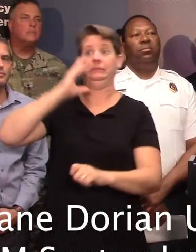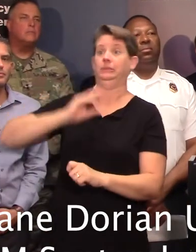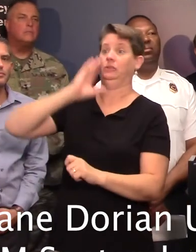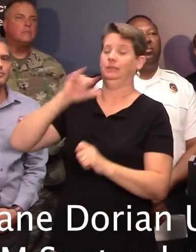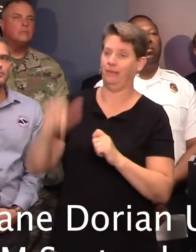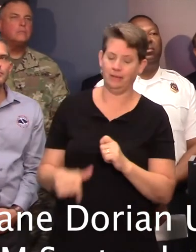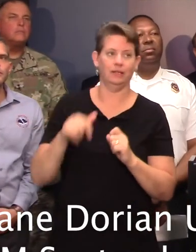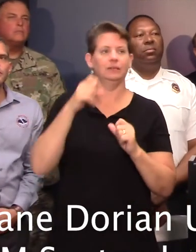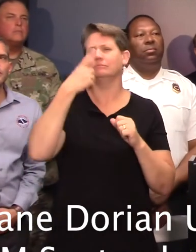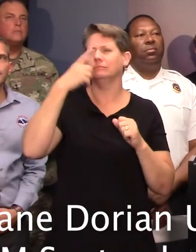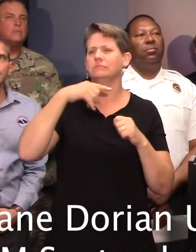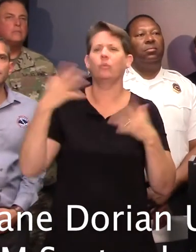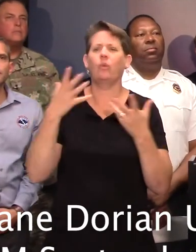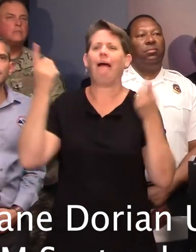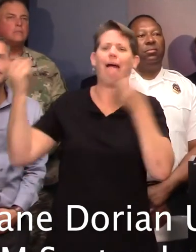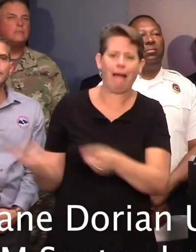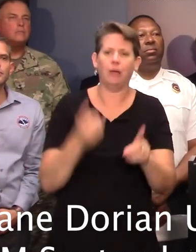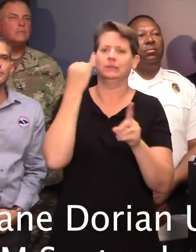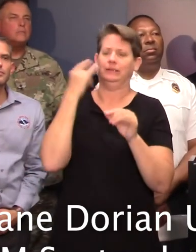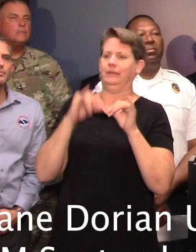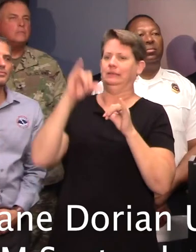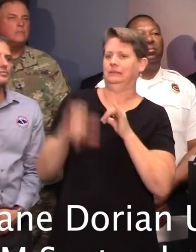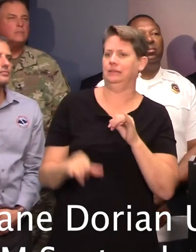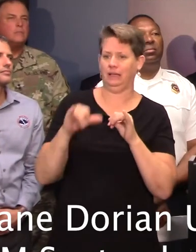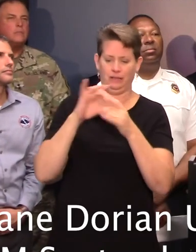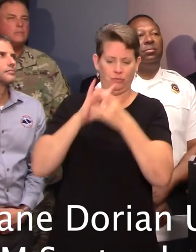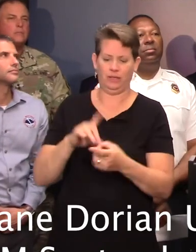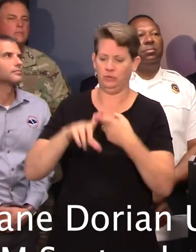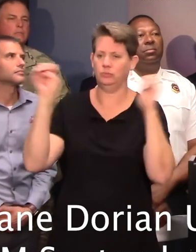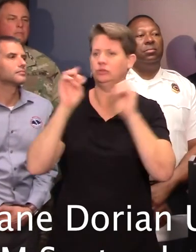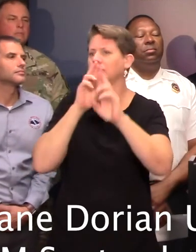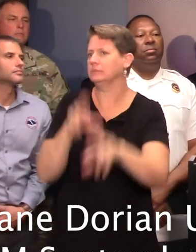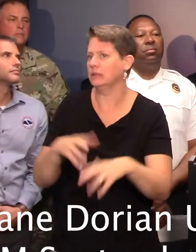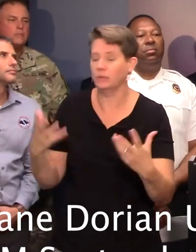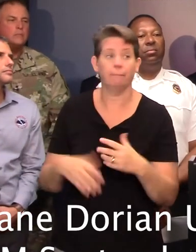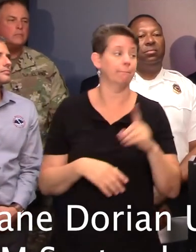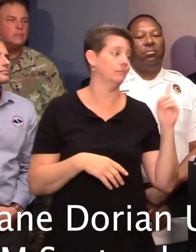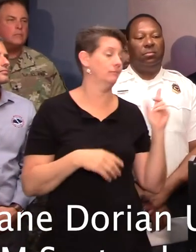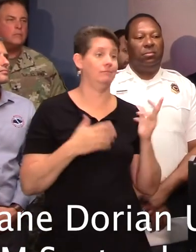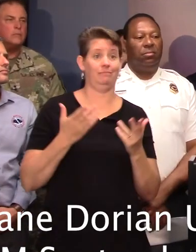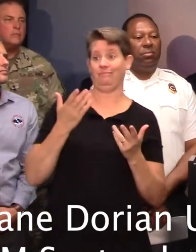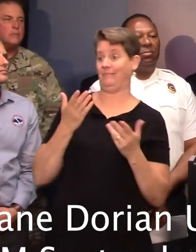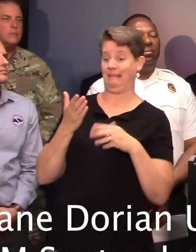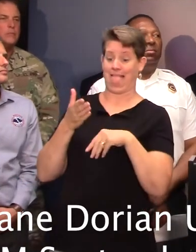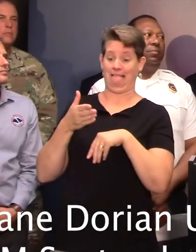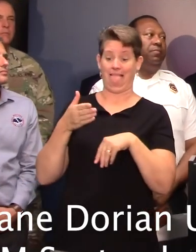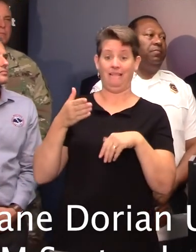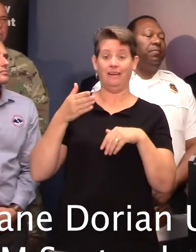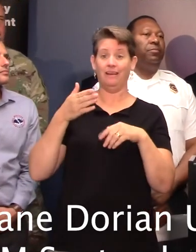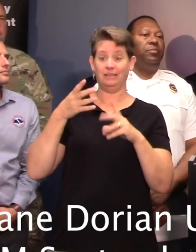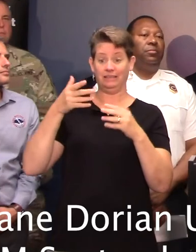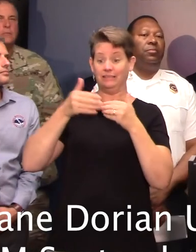reiterate what will happen if they choose to stay in regards to emergency response? Well, it might not be able to get out. After a while,